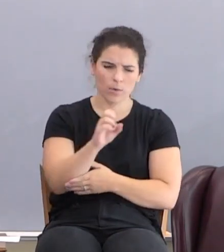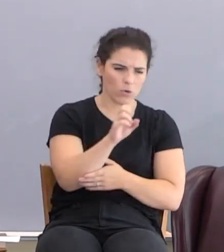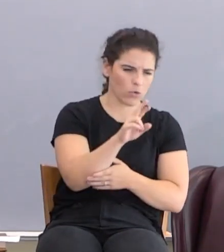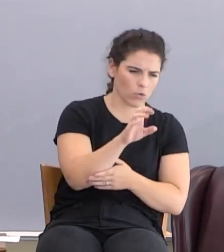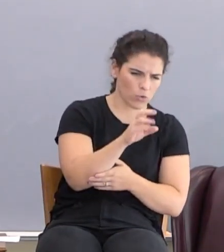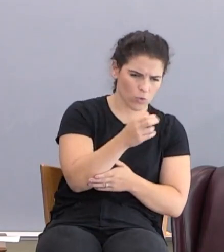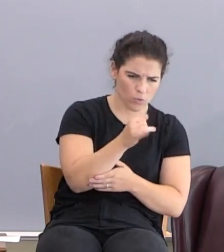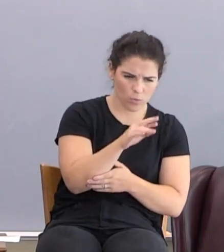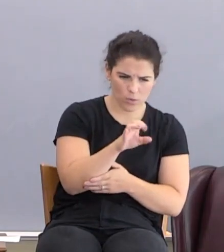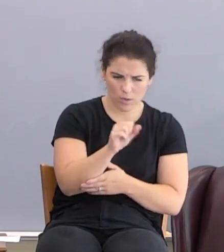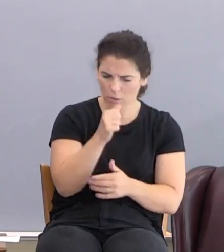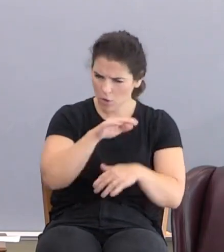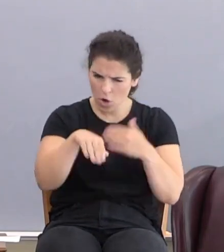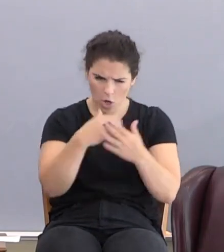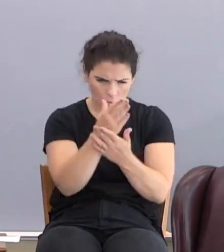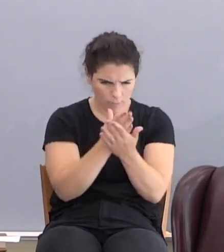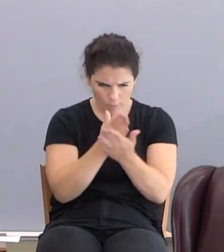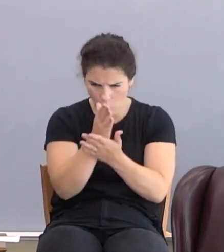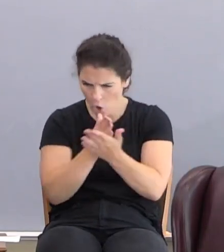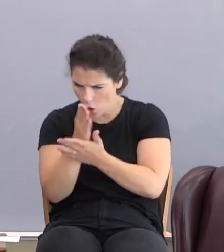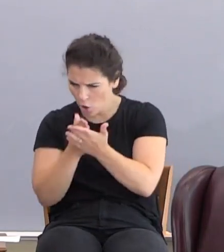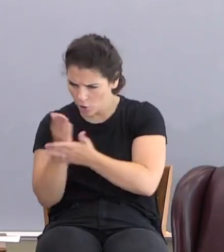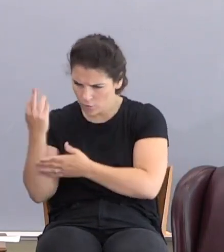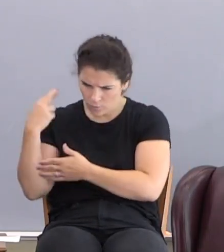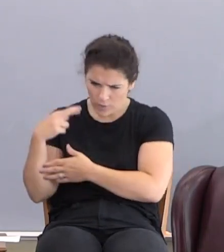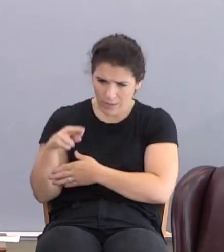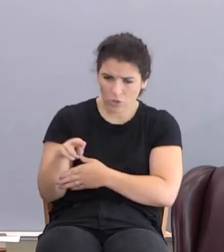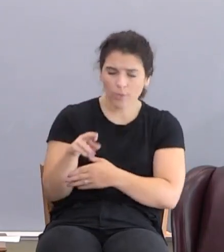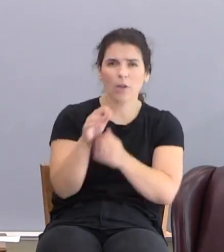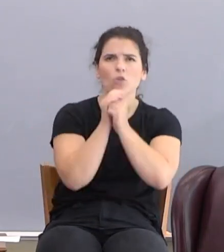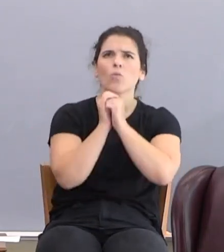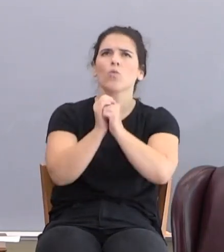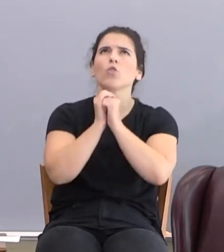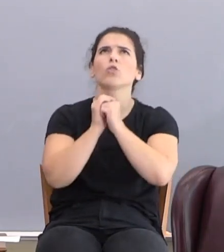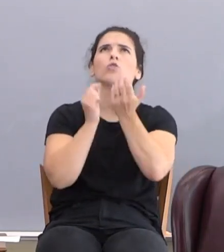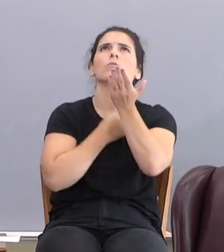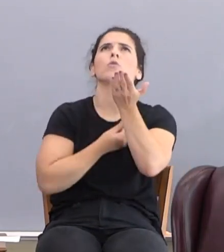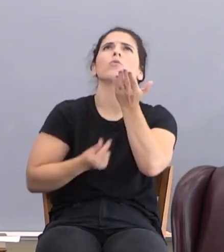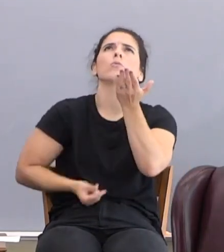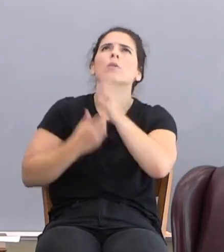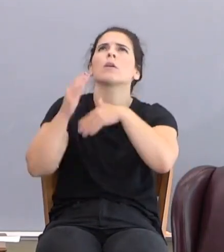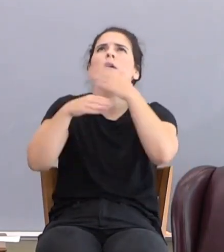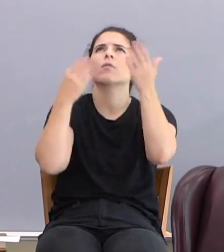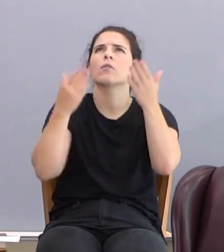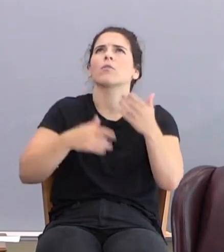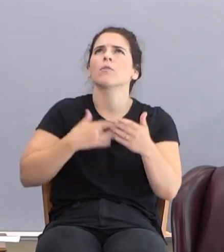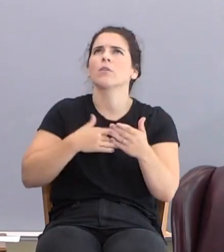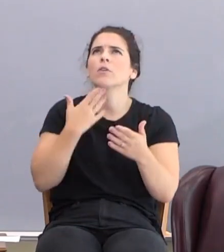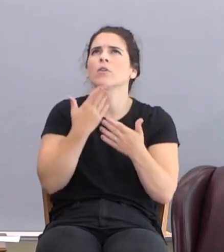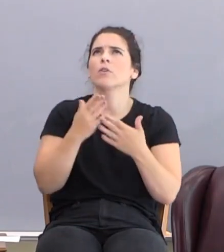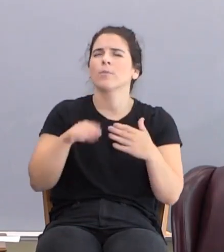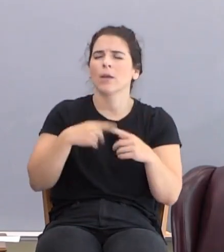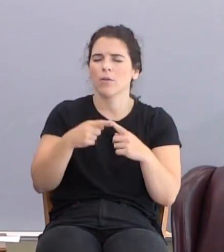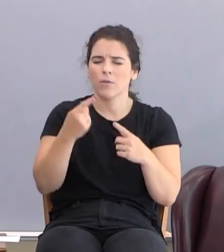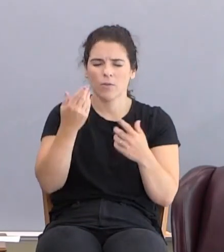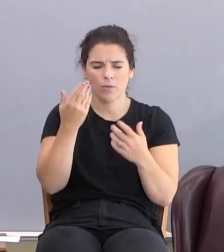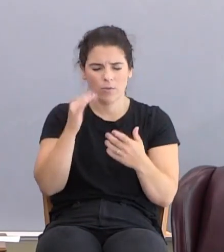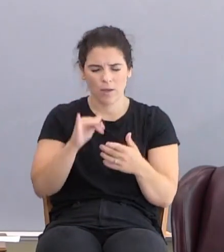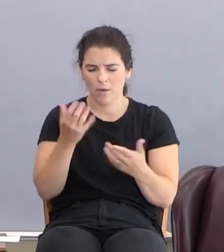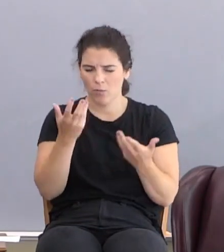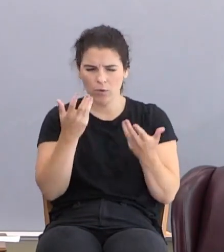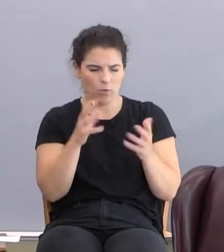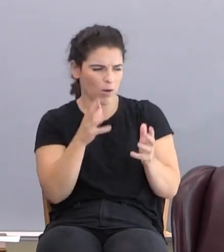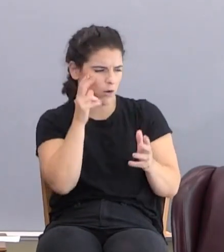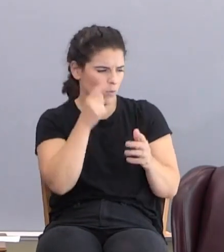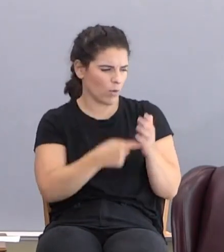they've got all the elements of religion, and they're worshipping the Queen of Heaven, and they're feeling good about it. They we don't want what God says, we want